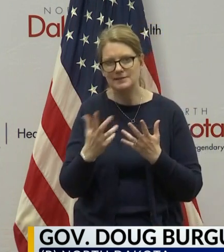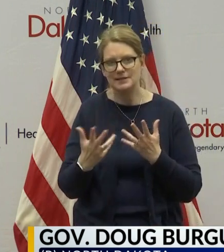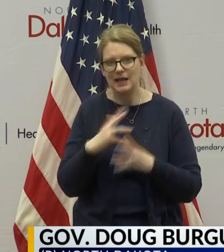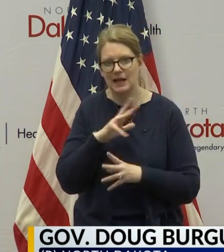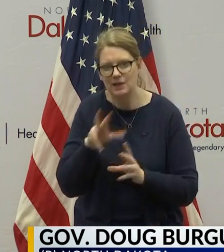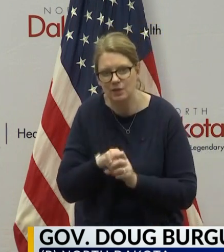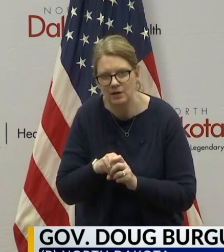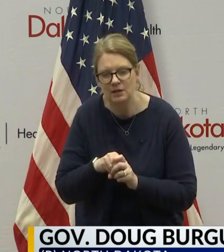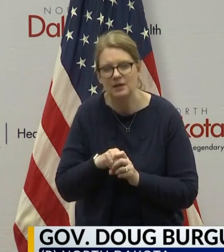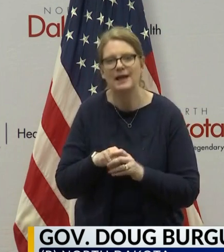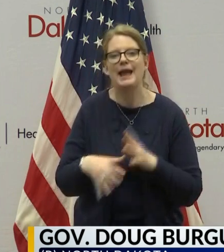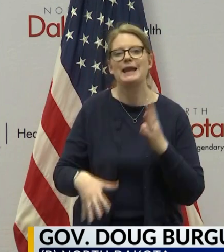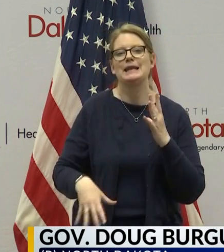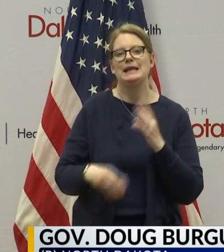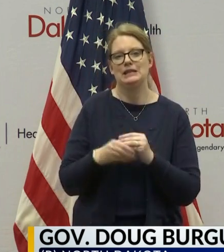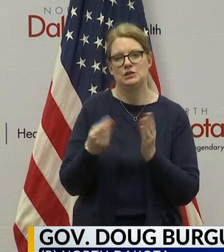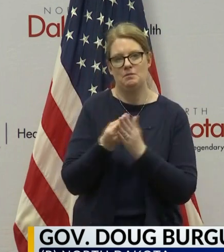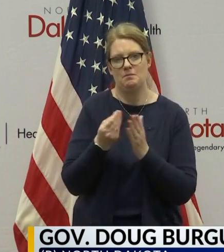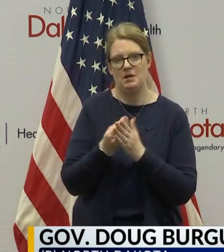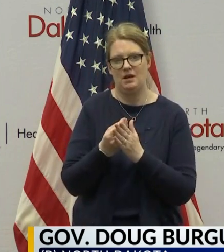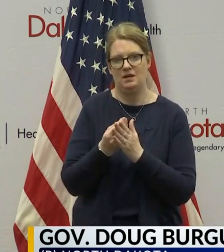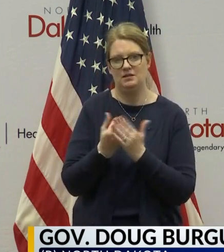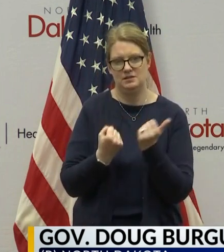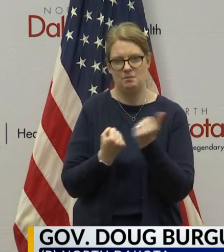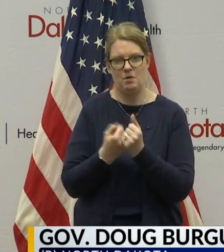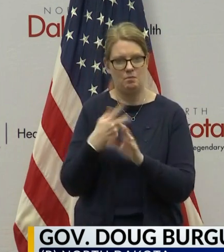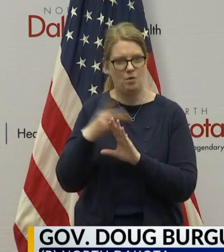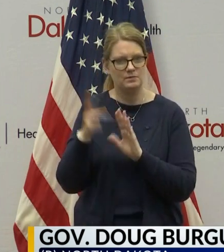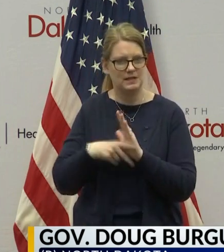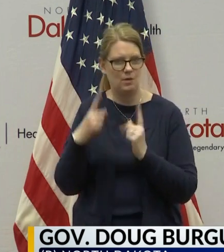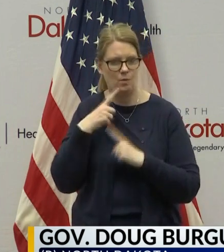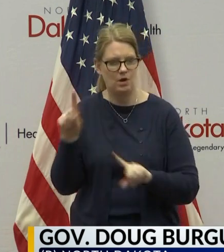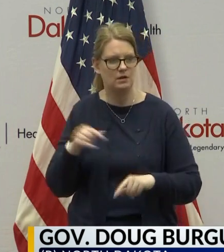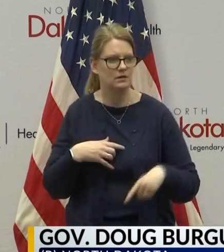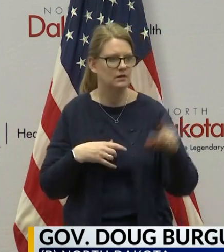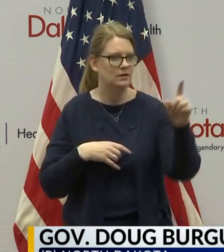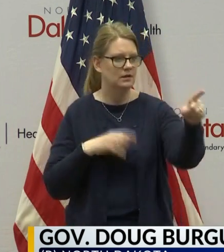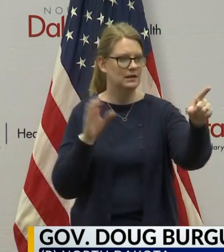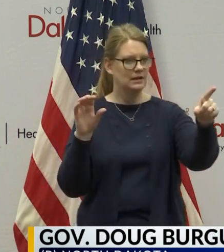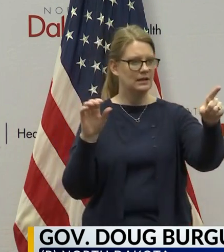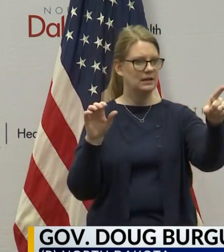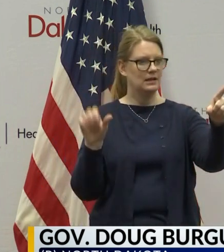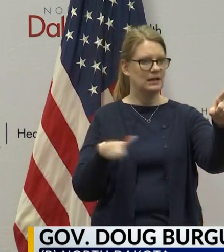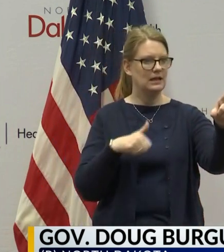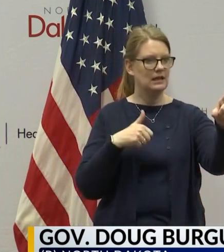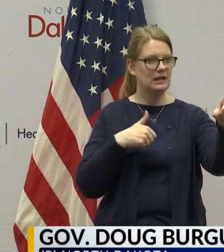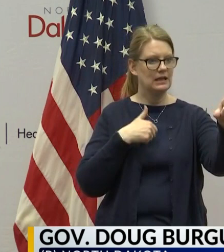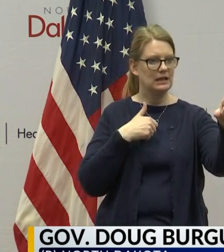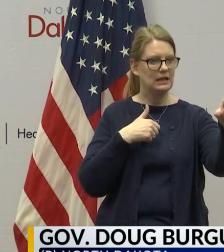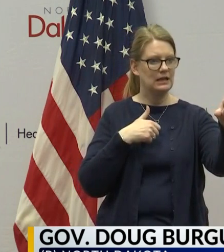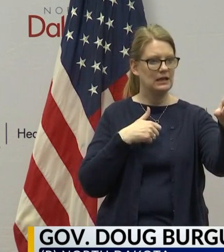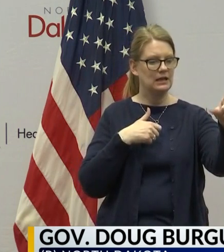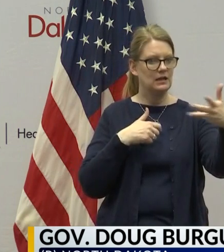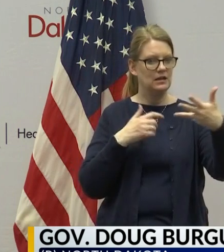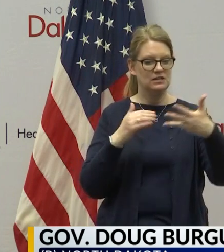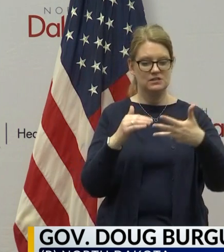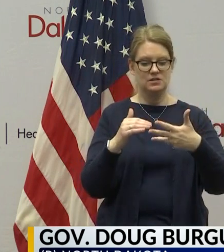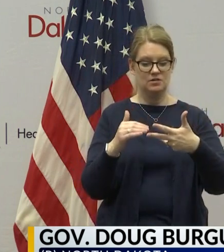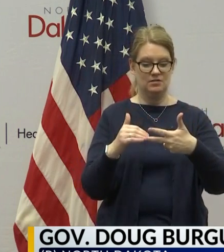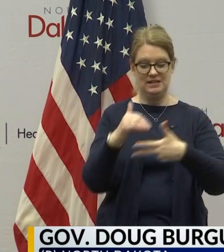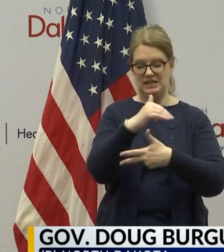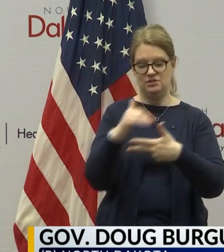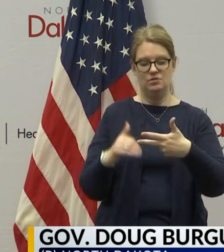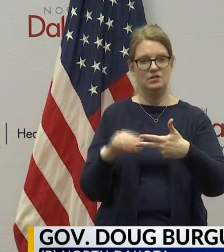getting behind programs that are working. Is there anything that you'd like to see in the fourth stimulus bill that is not in the previous three?